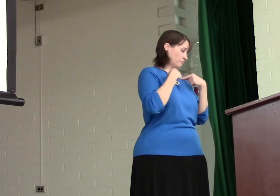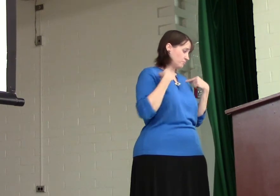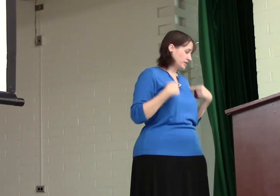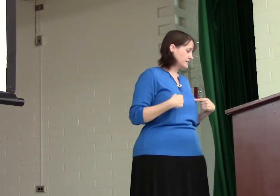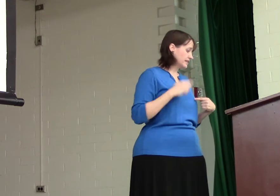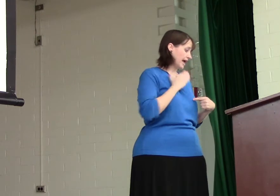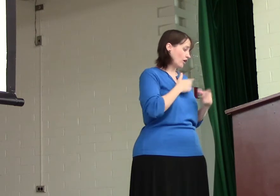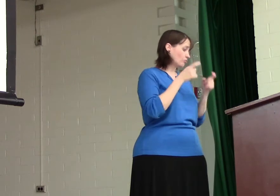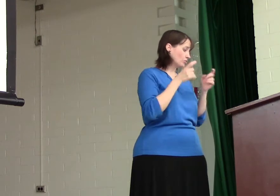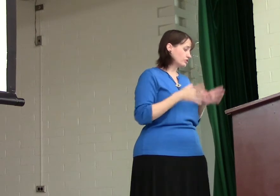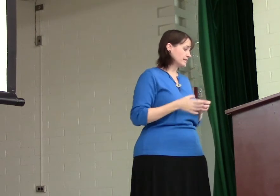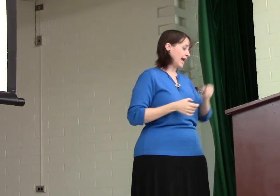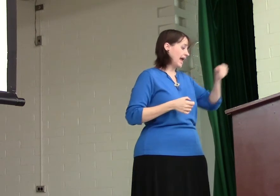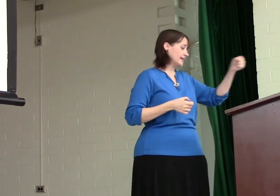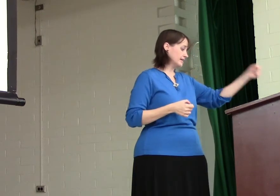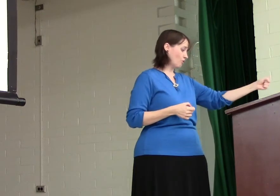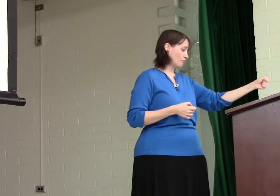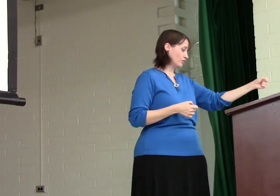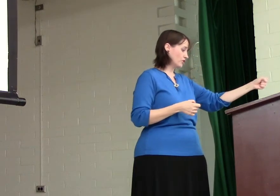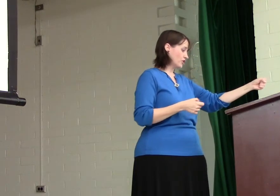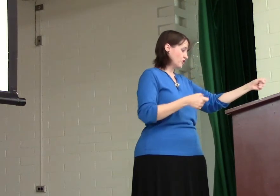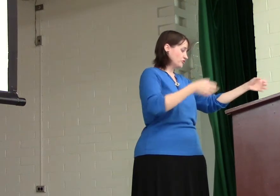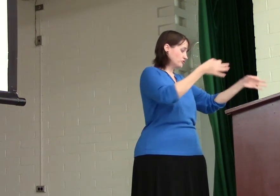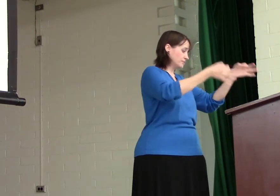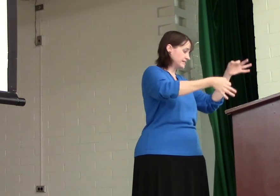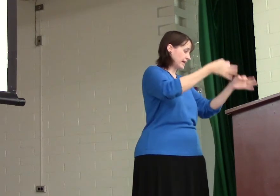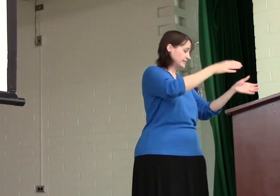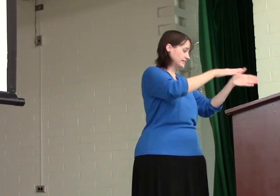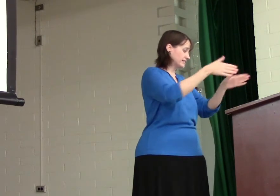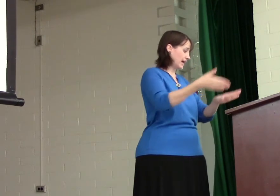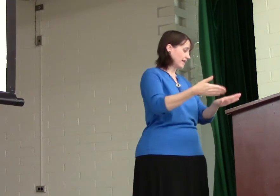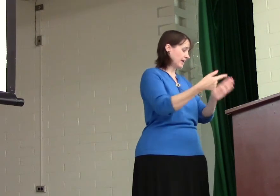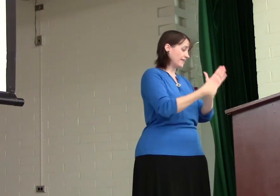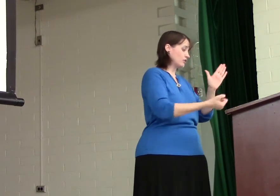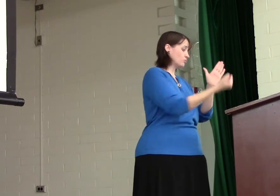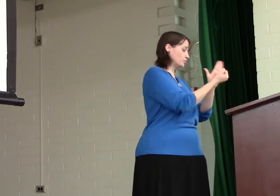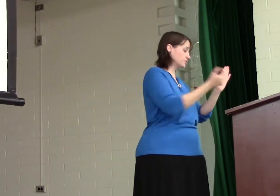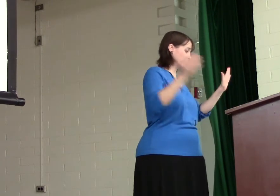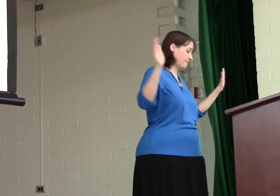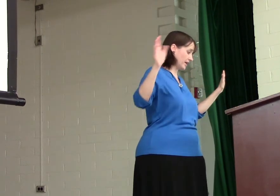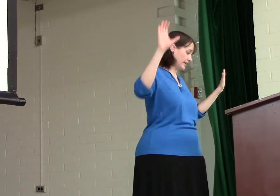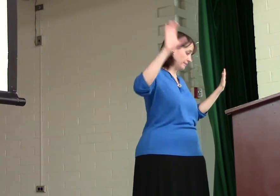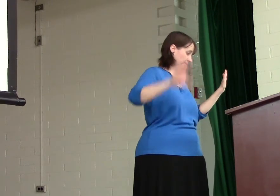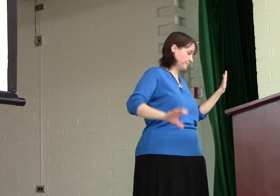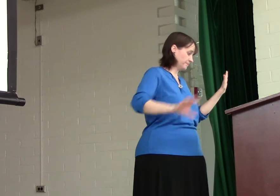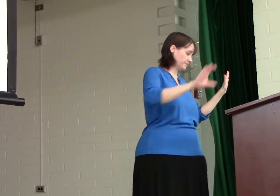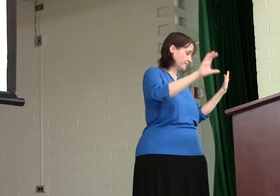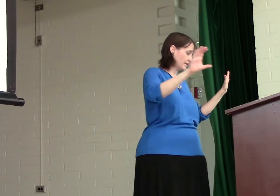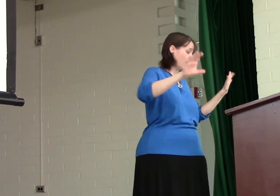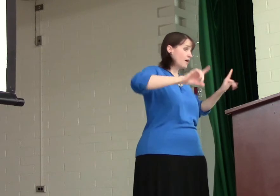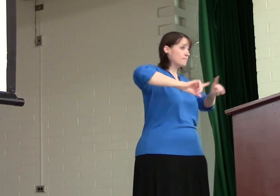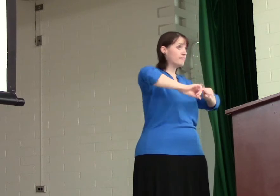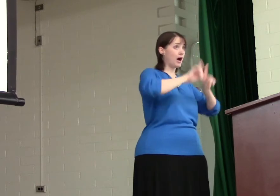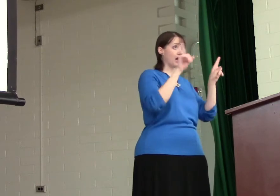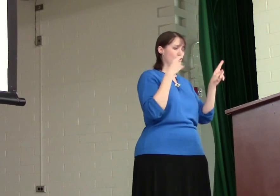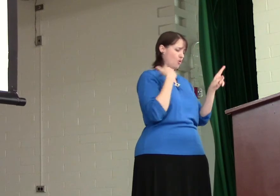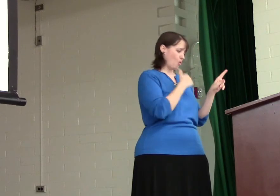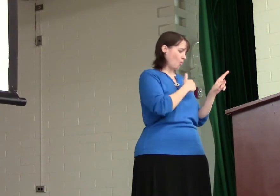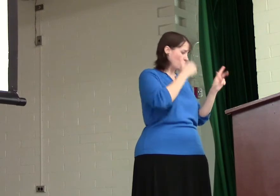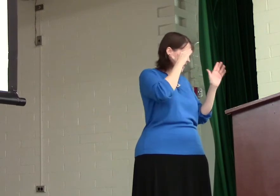priests and our rulers handed him over to be sentenced to death and they crucified him. But, we